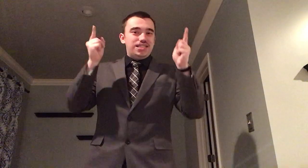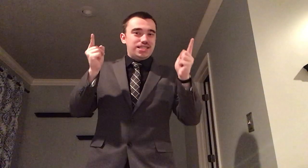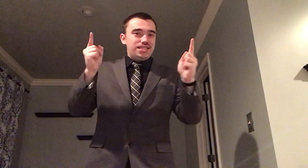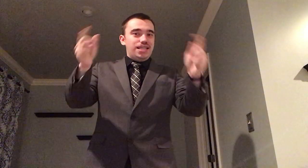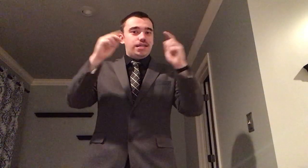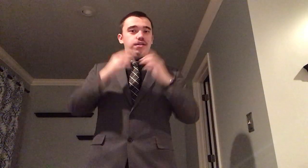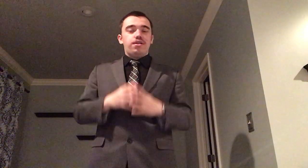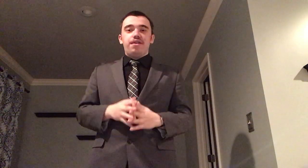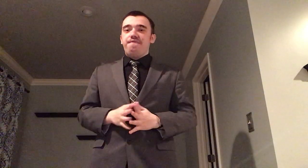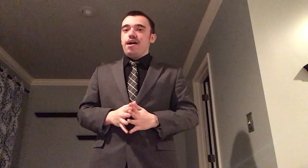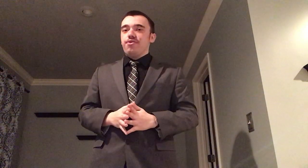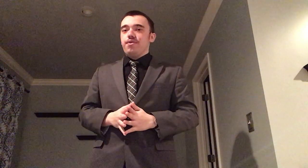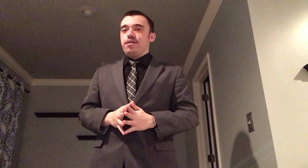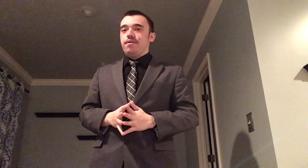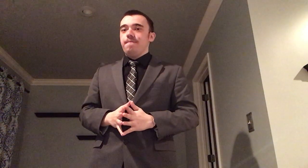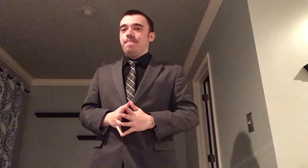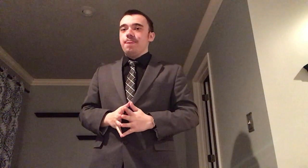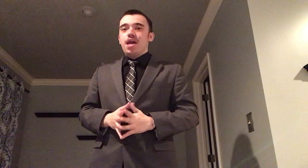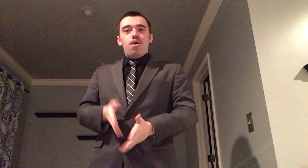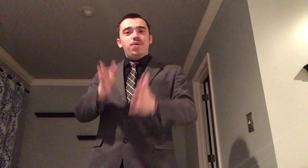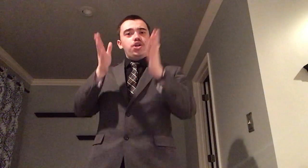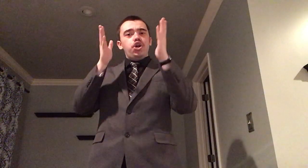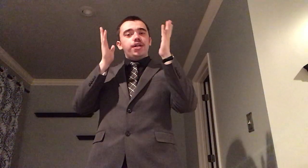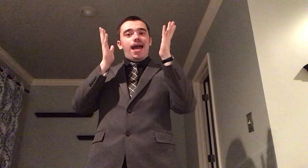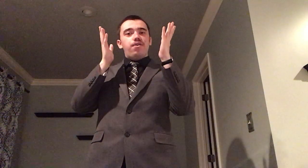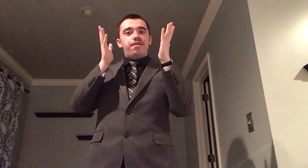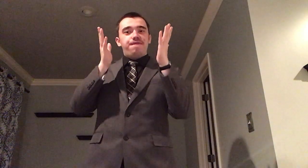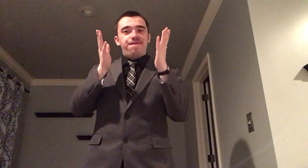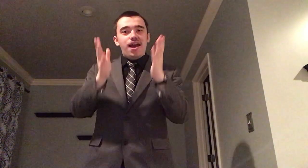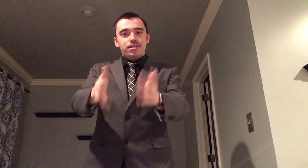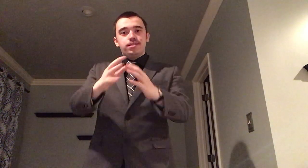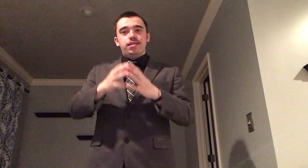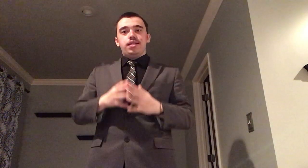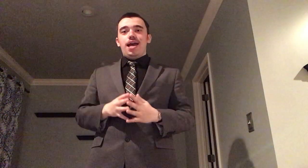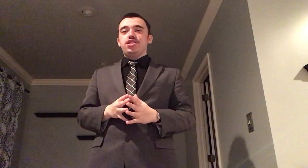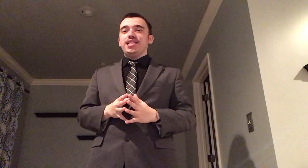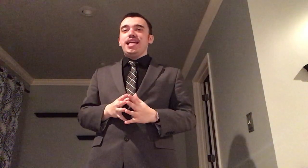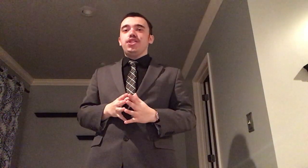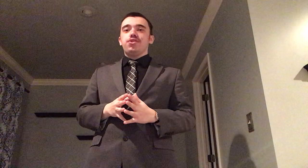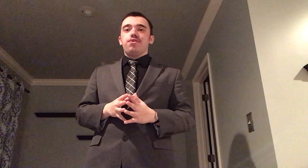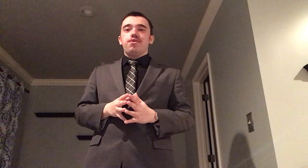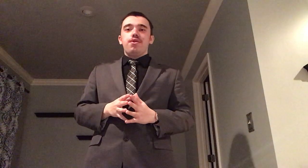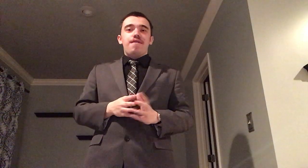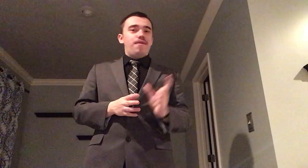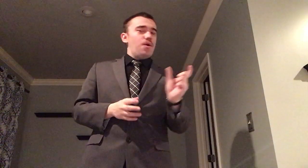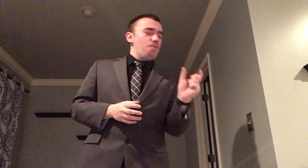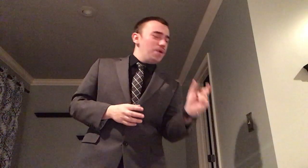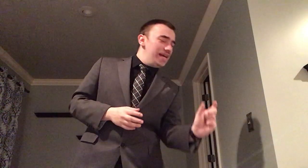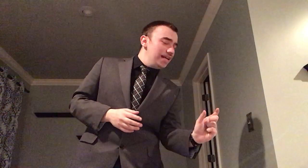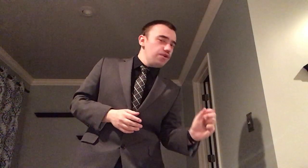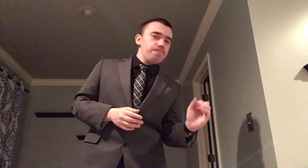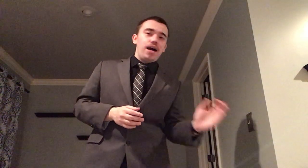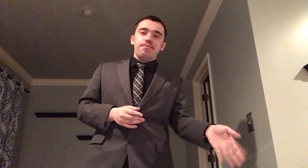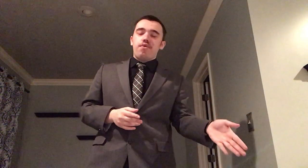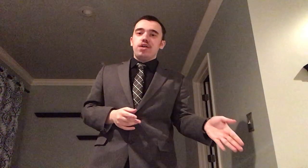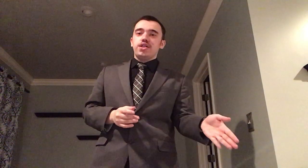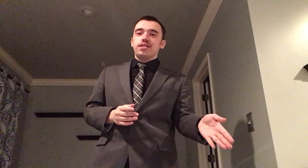succeeded because they fought through it we learned how it affects education from a wee little bug project